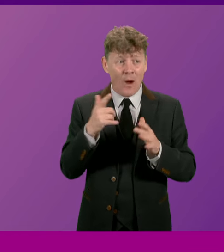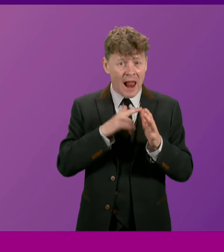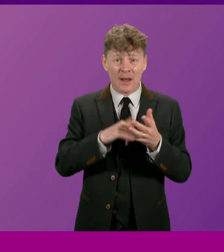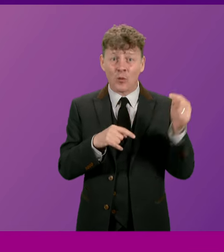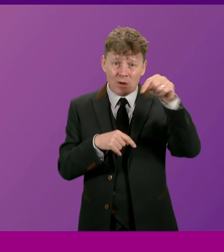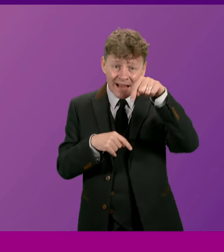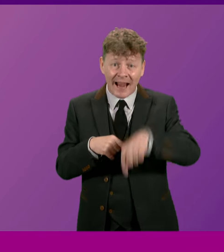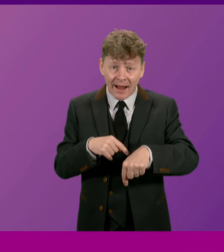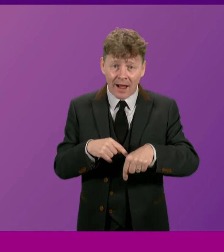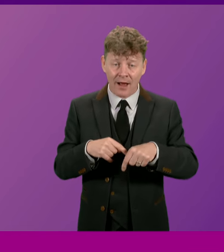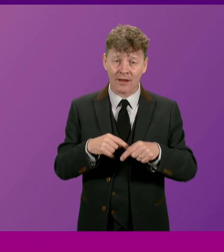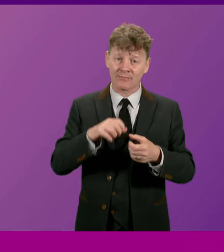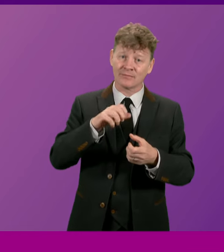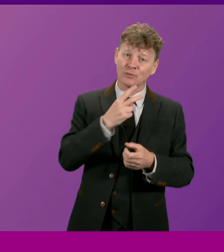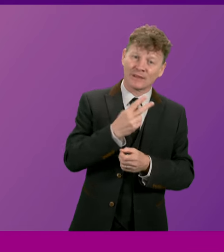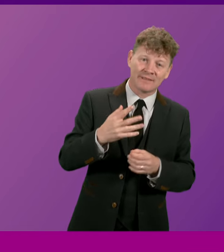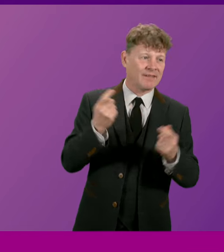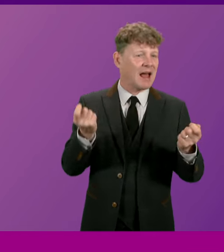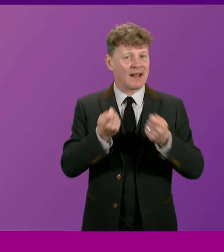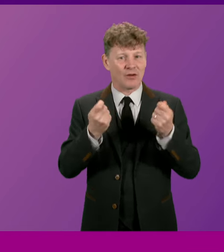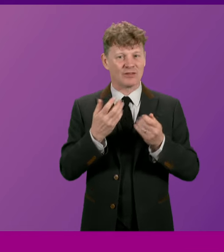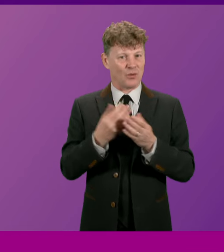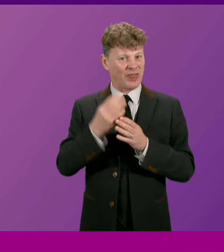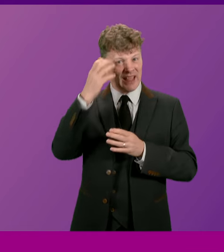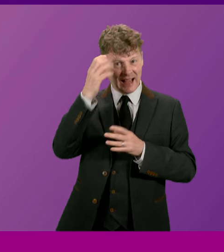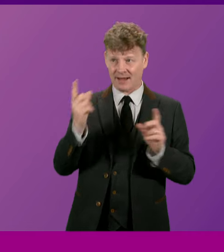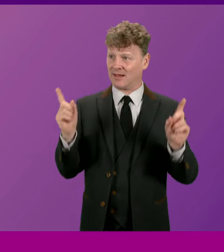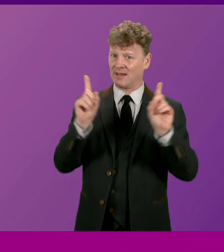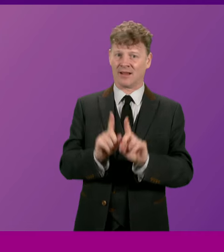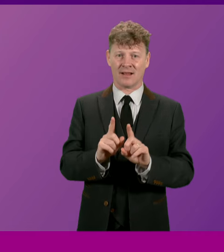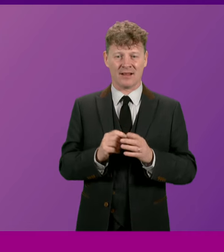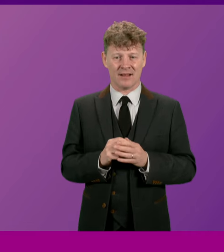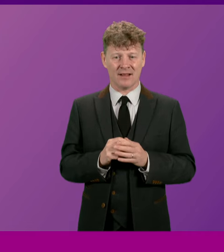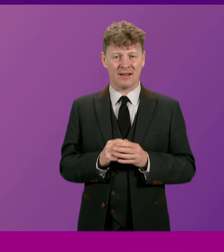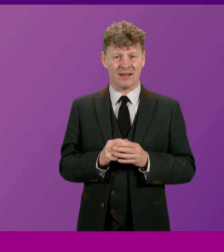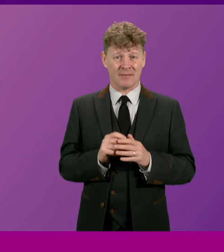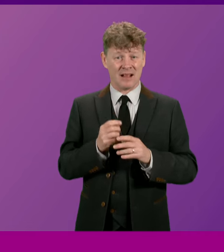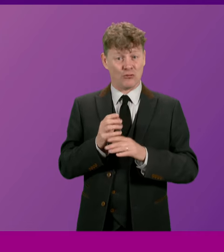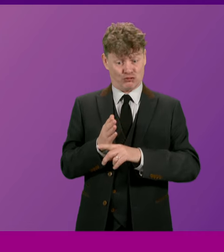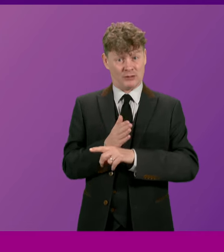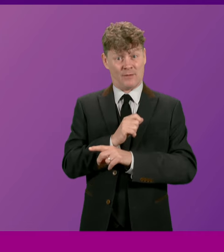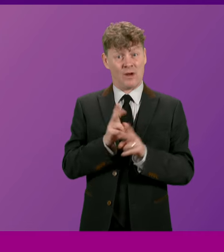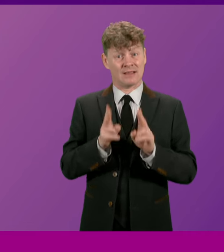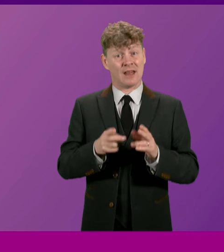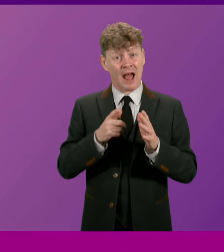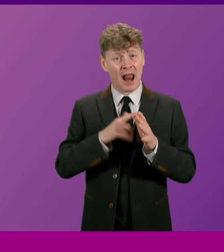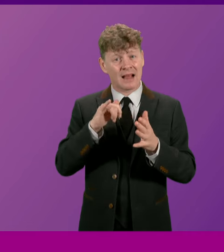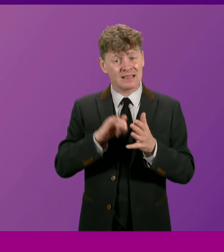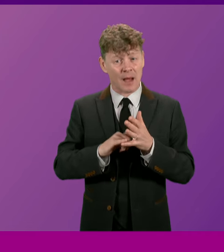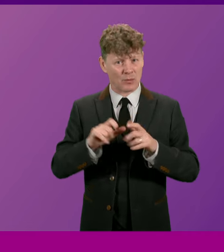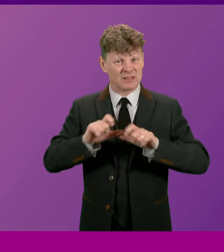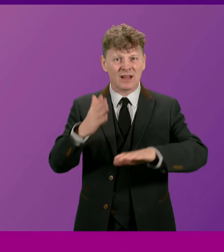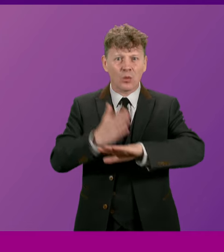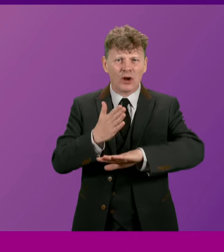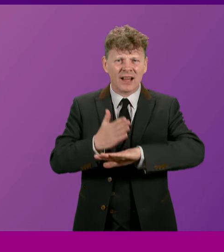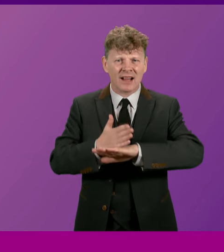to mark the 25th anniversary along with His Majesty the King. And in the hours before his death, Alex Salmond was still hard at work,